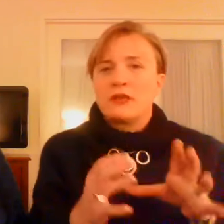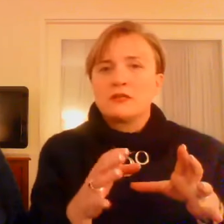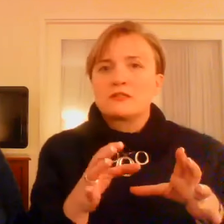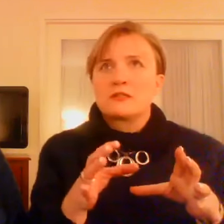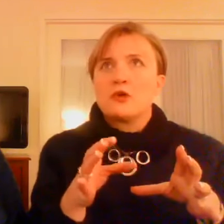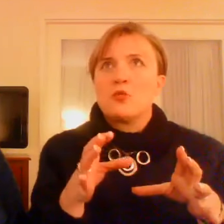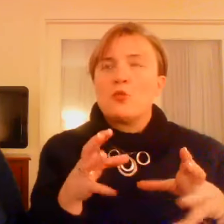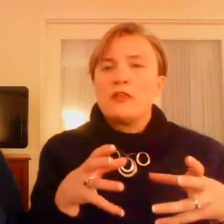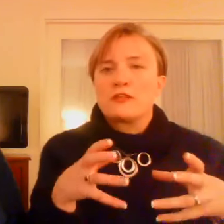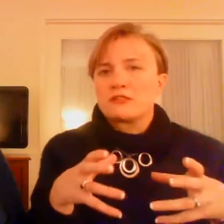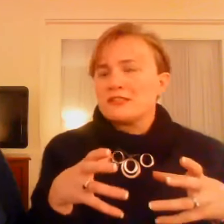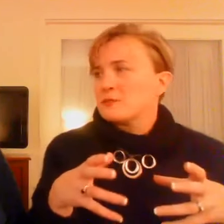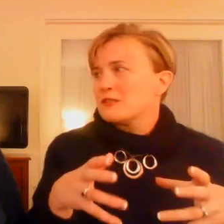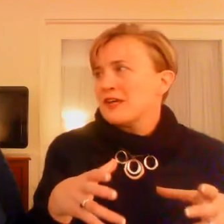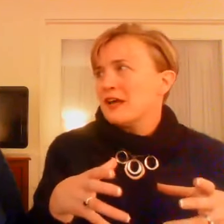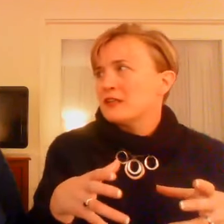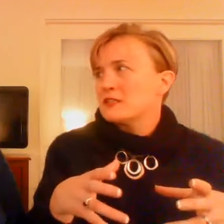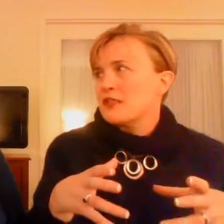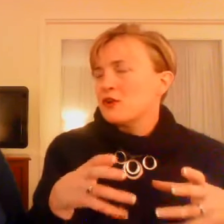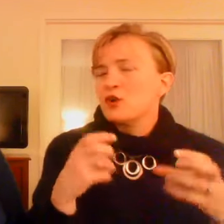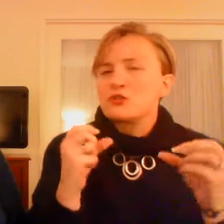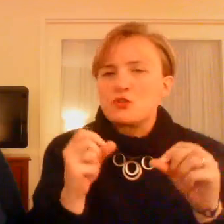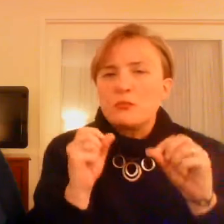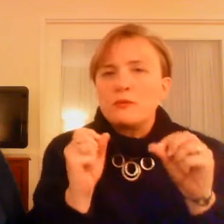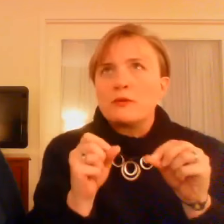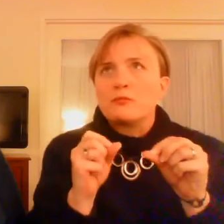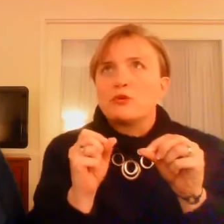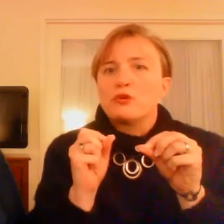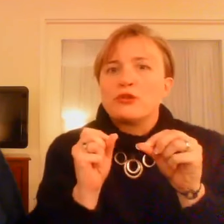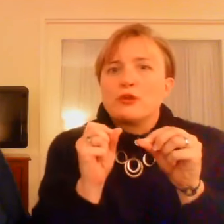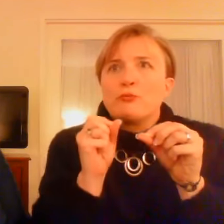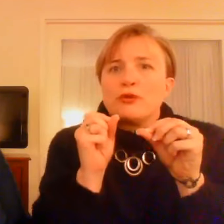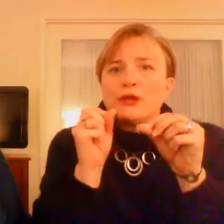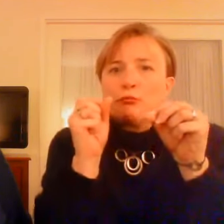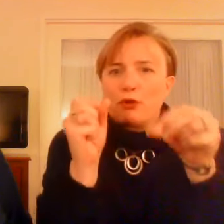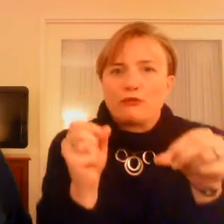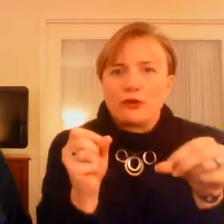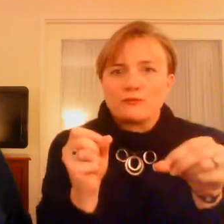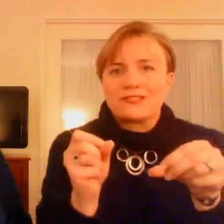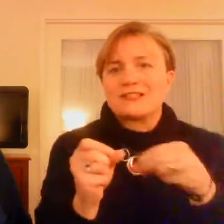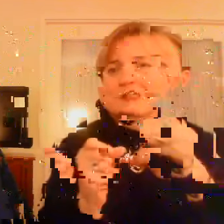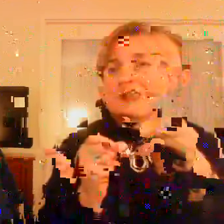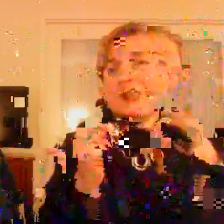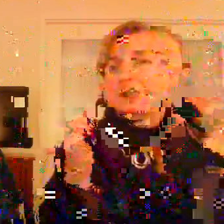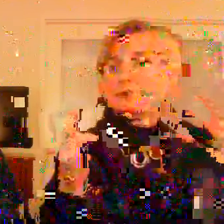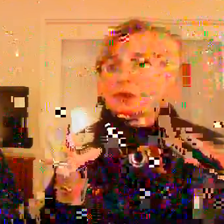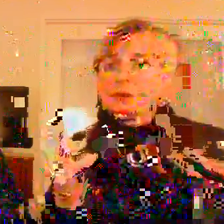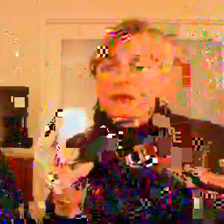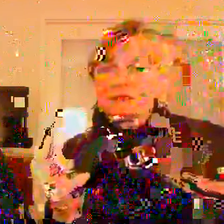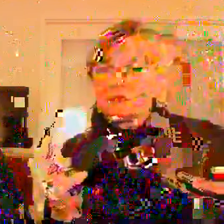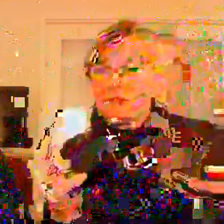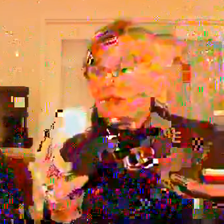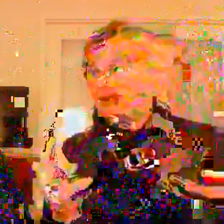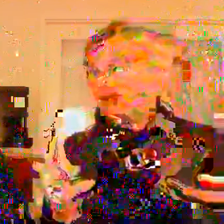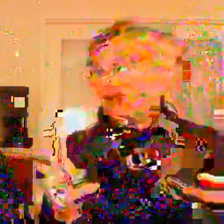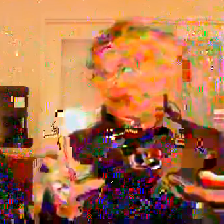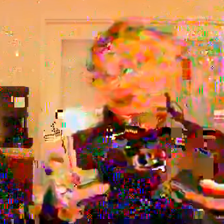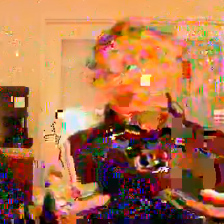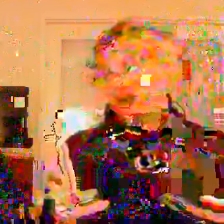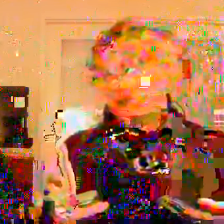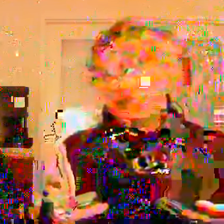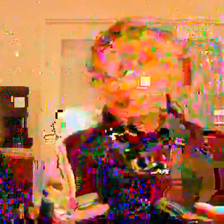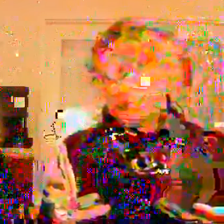because one of things that needs to be said is that there are so many people that are putting out programs and they say, I'm creating a mastermind